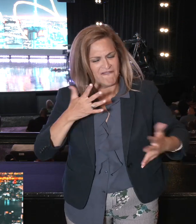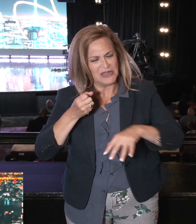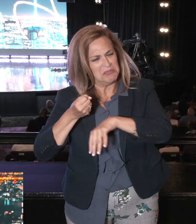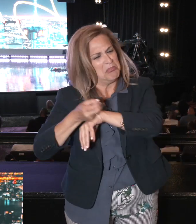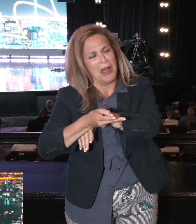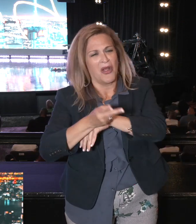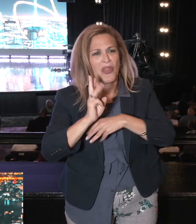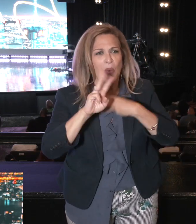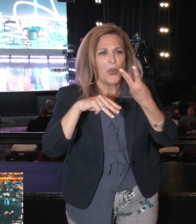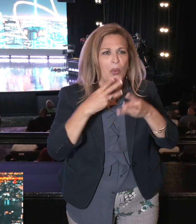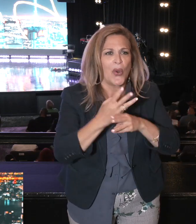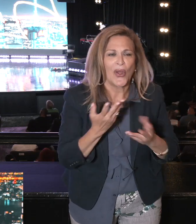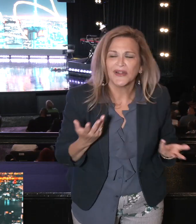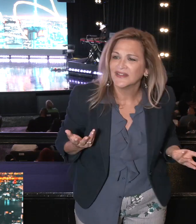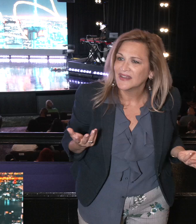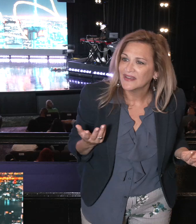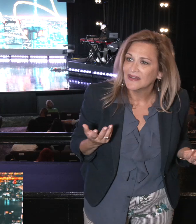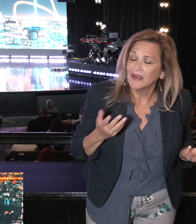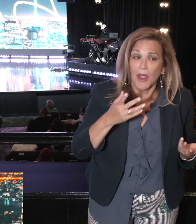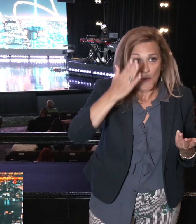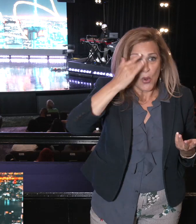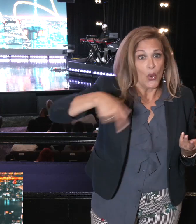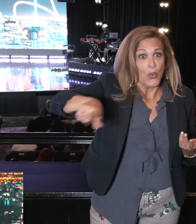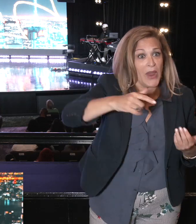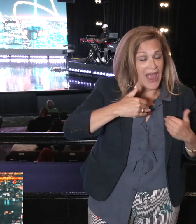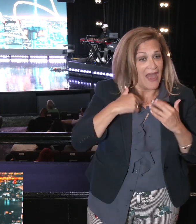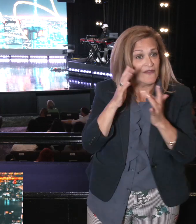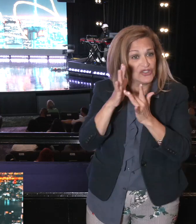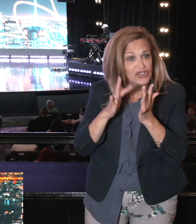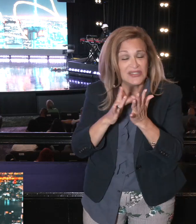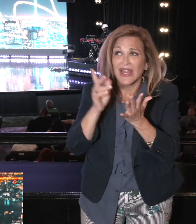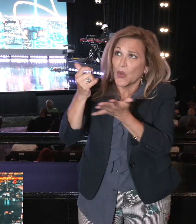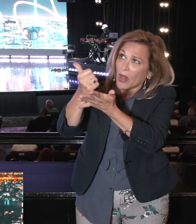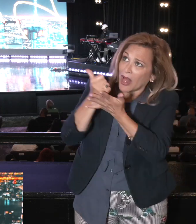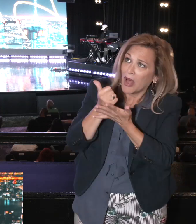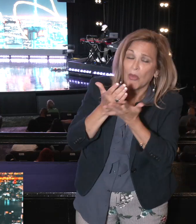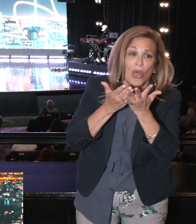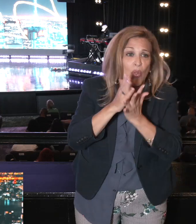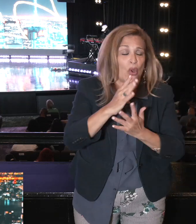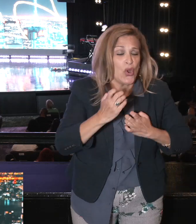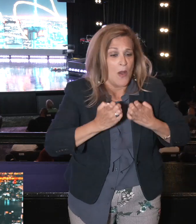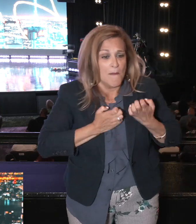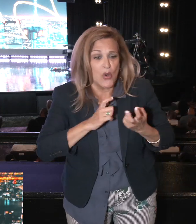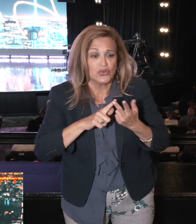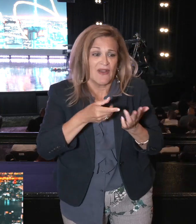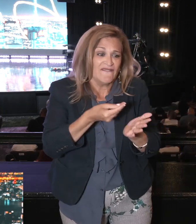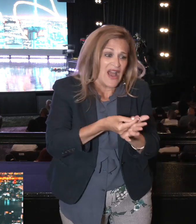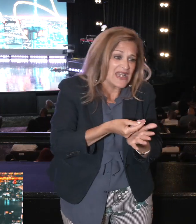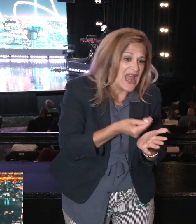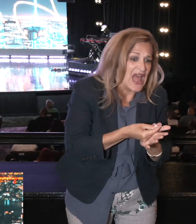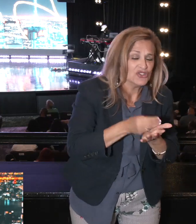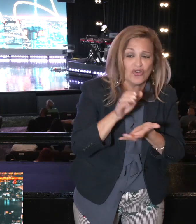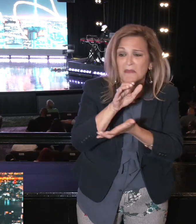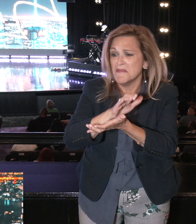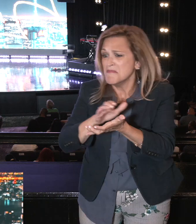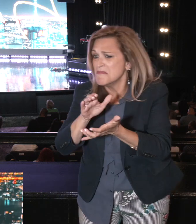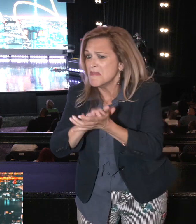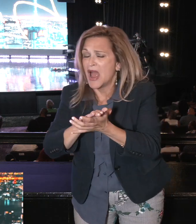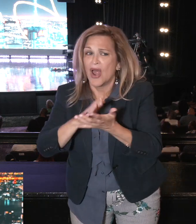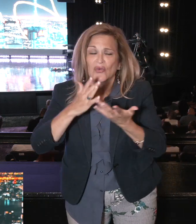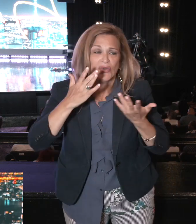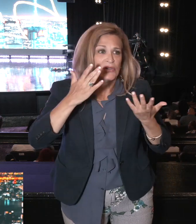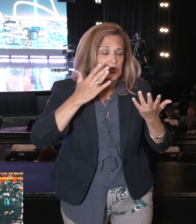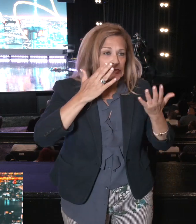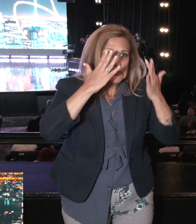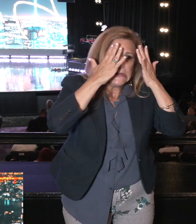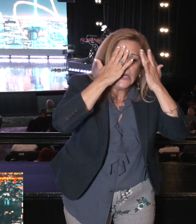no matter what we face, he's going to get us through. Whether it's sickness. Whether it's financial. Whether it's emotional. Whether it's relational. Whether it's maritable. Maybe it's the